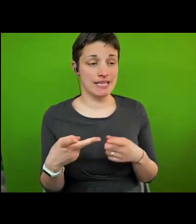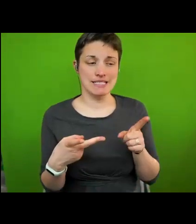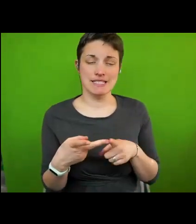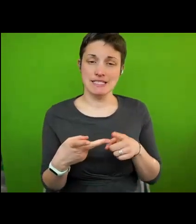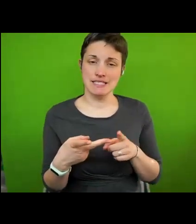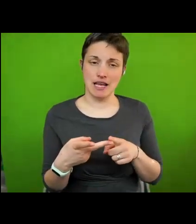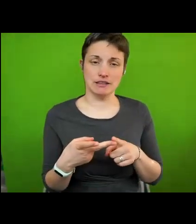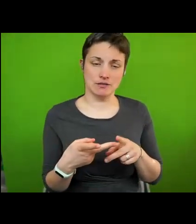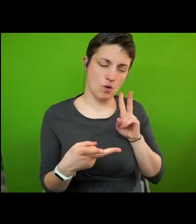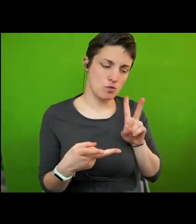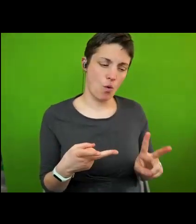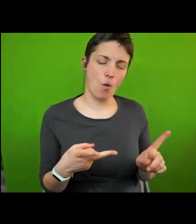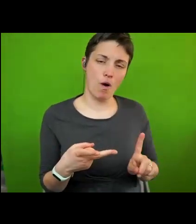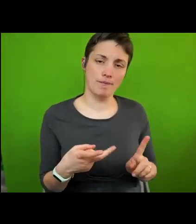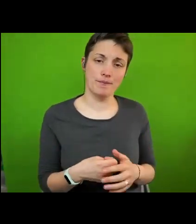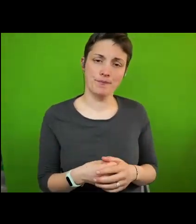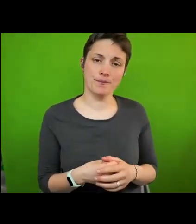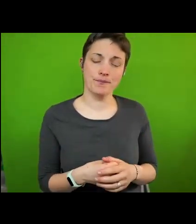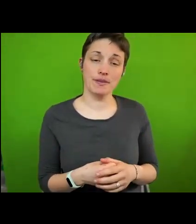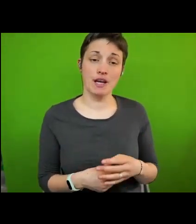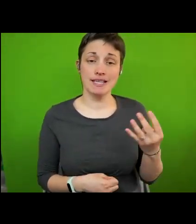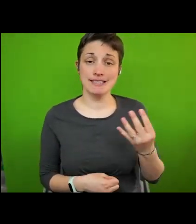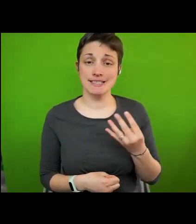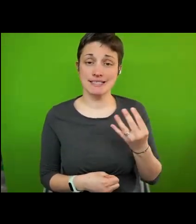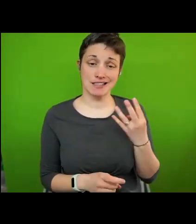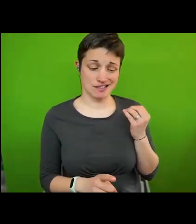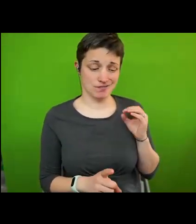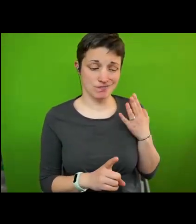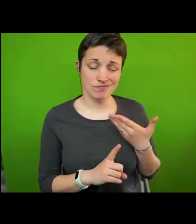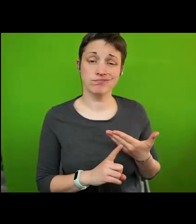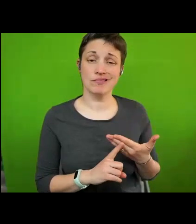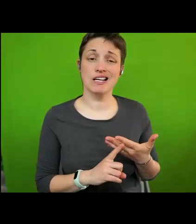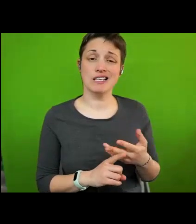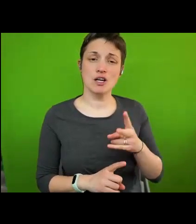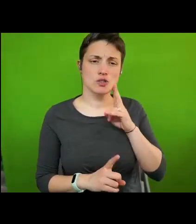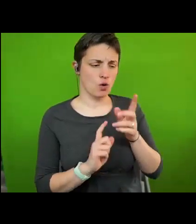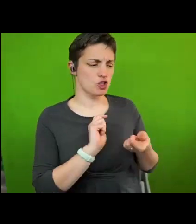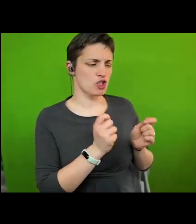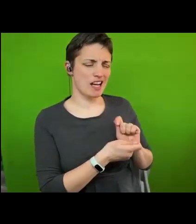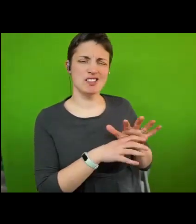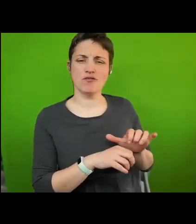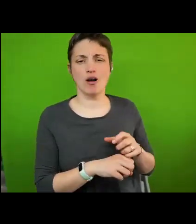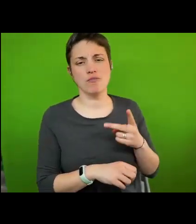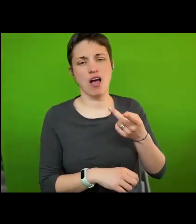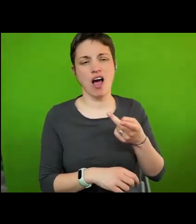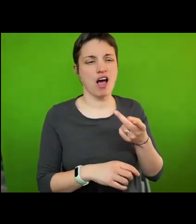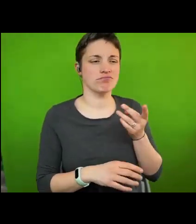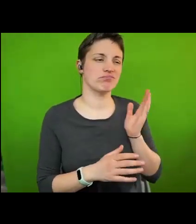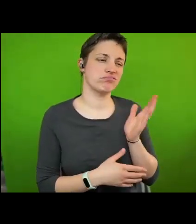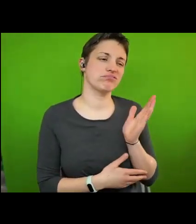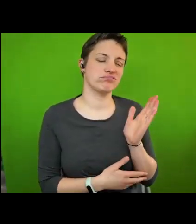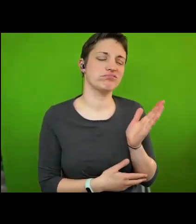that the 1990s so a turn from rhetoric or standard setting to